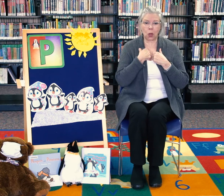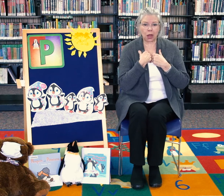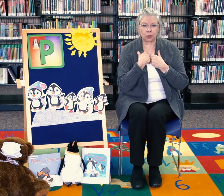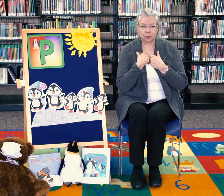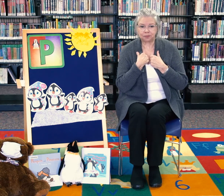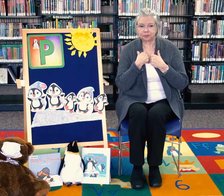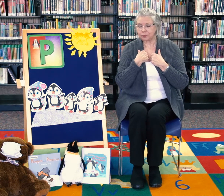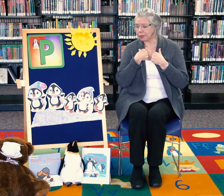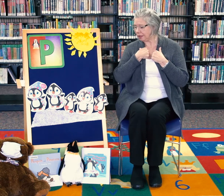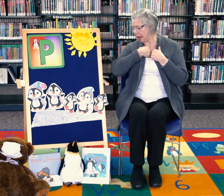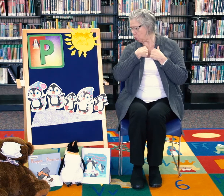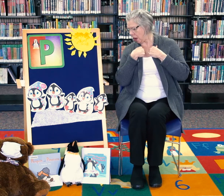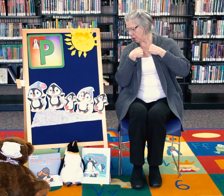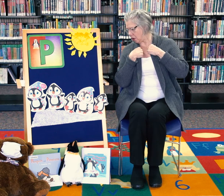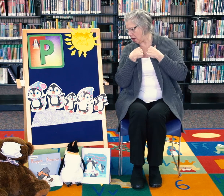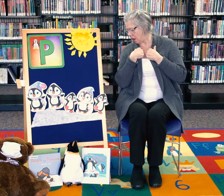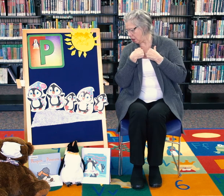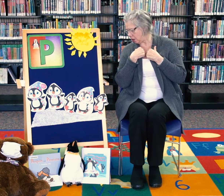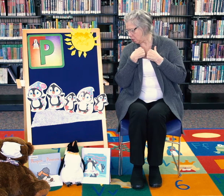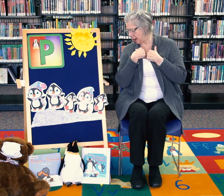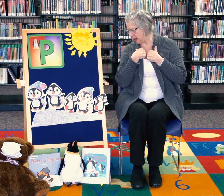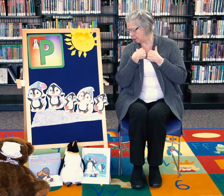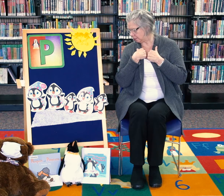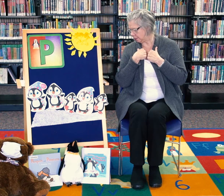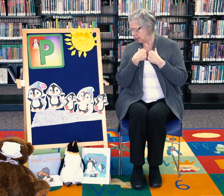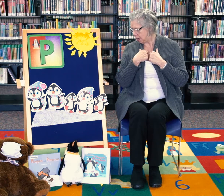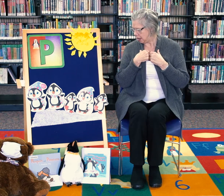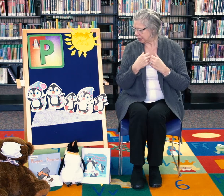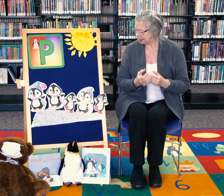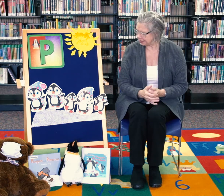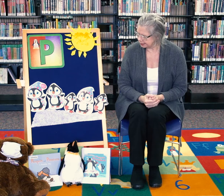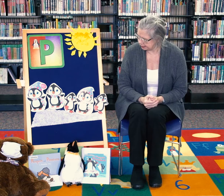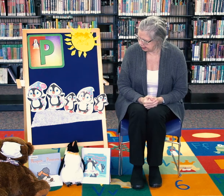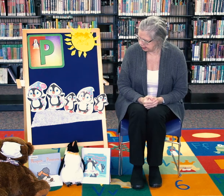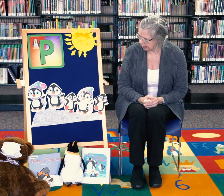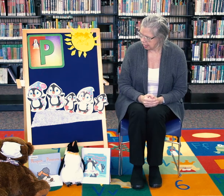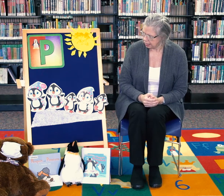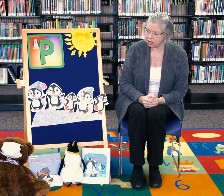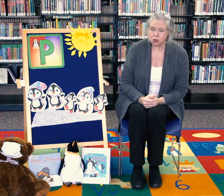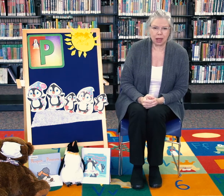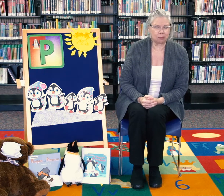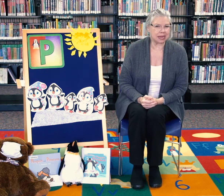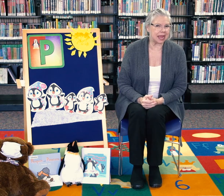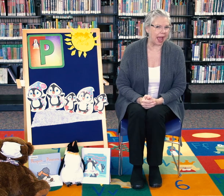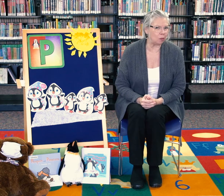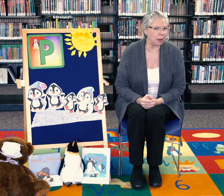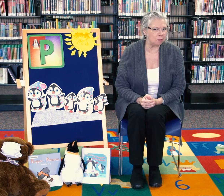waddle. They waddle all around. Let's see. Can you help me count my